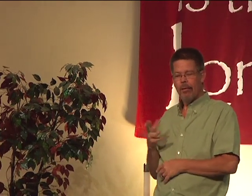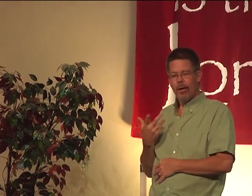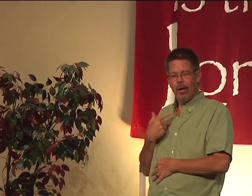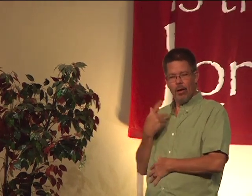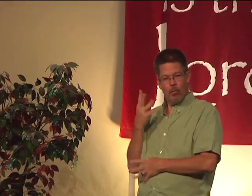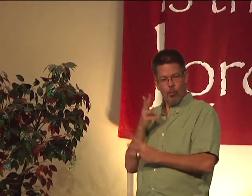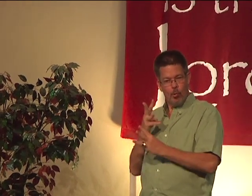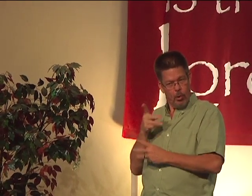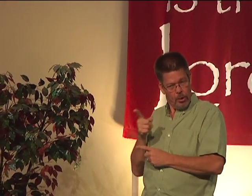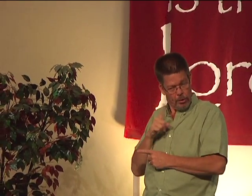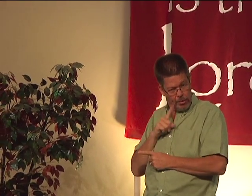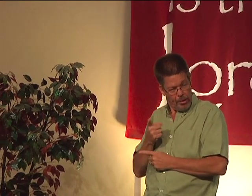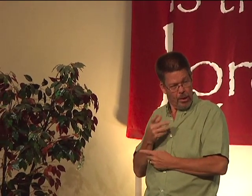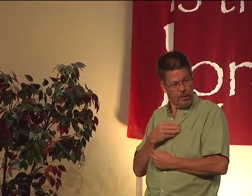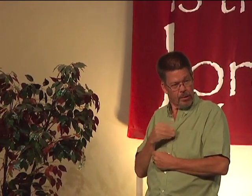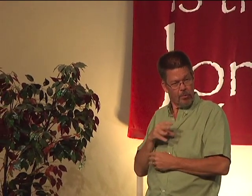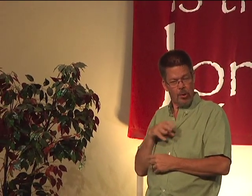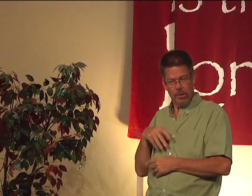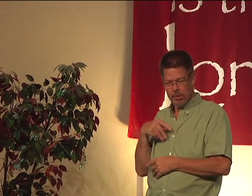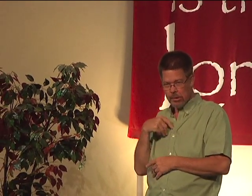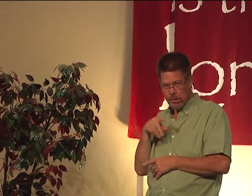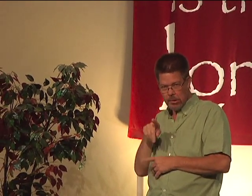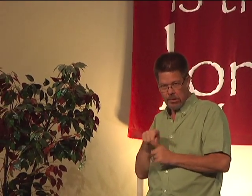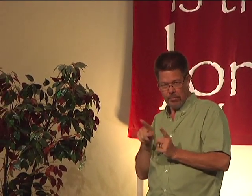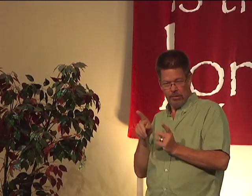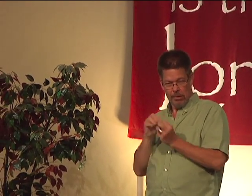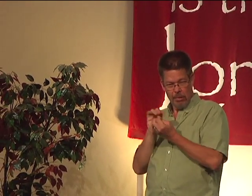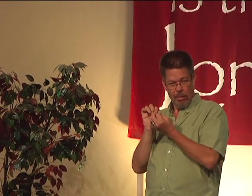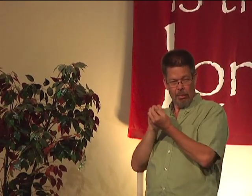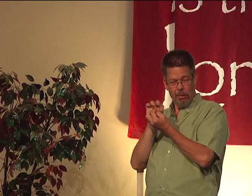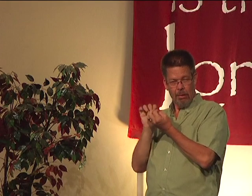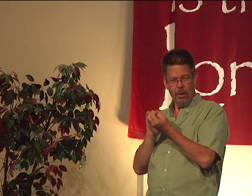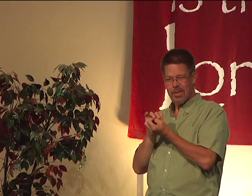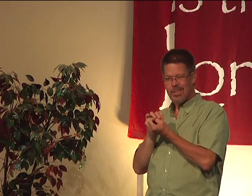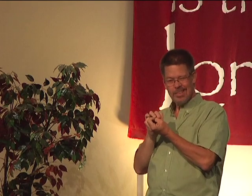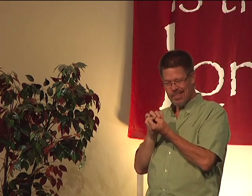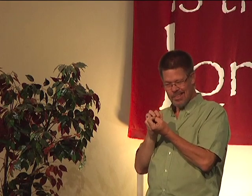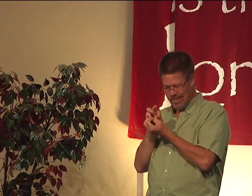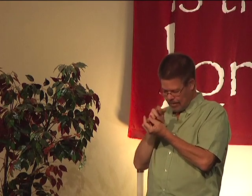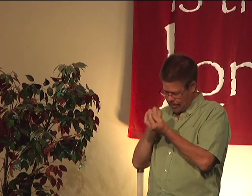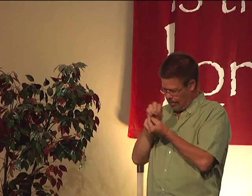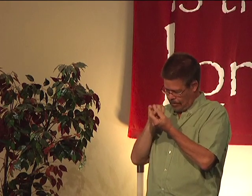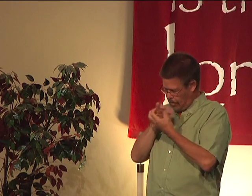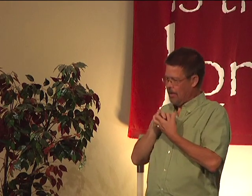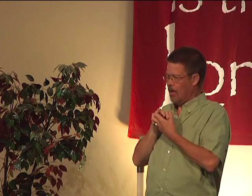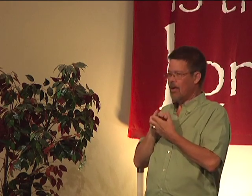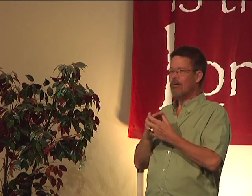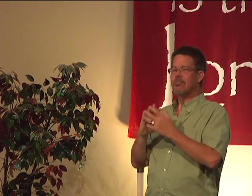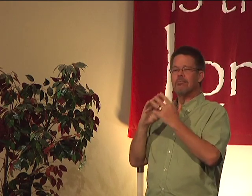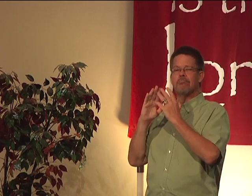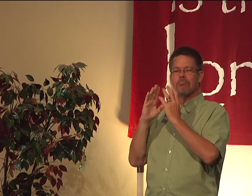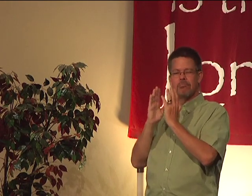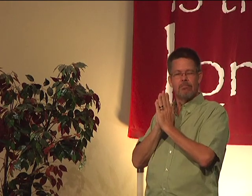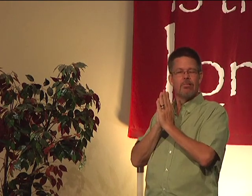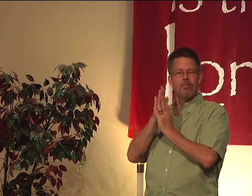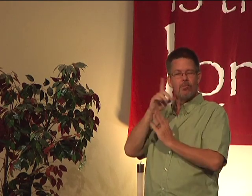Maybe it was somebody that came. You don't know if they've accepted Christ. That has been going around and around and all that. Keeps going.